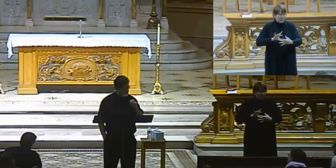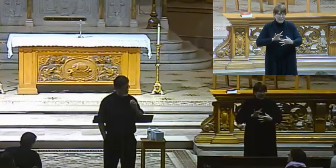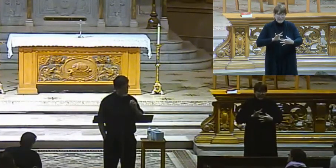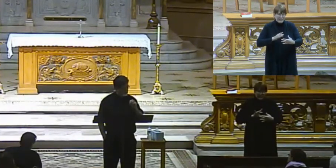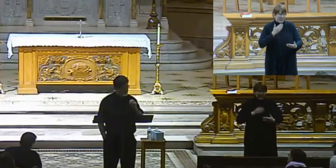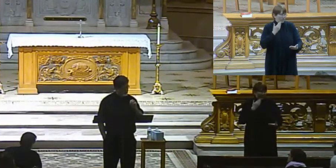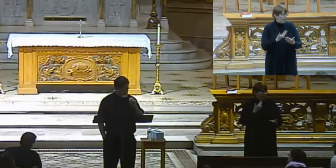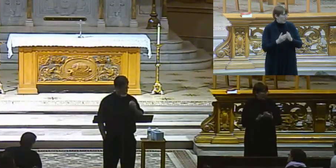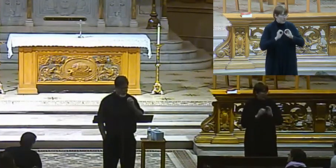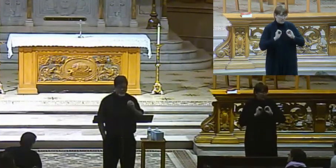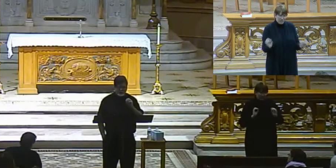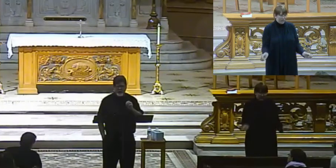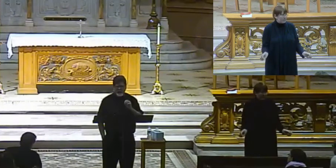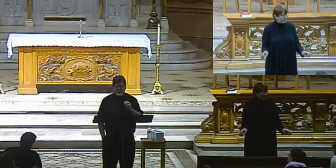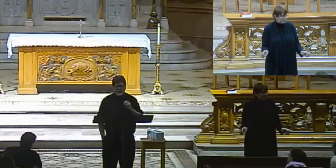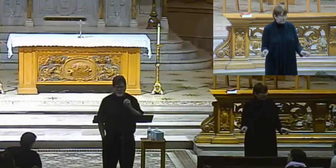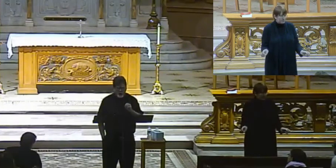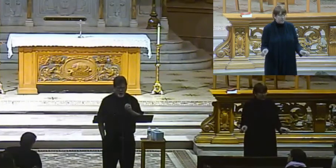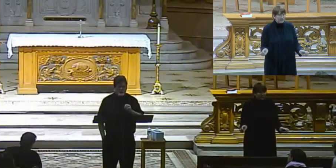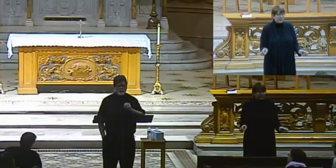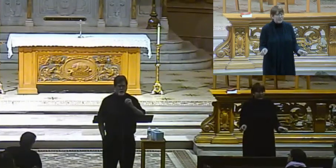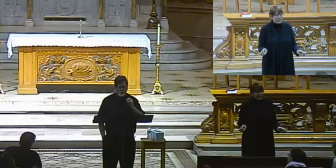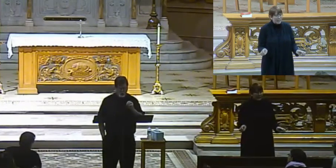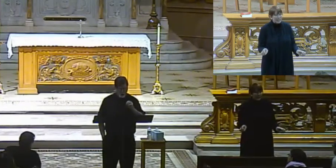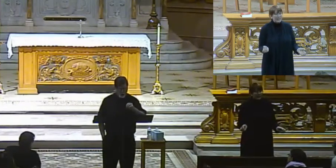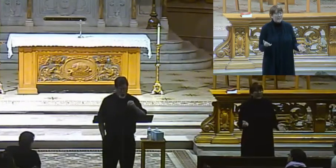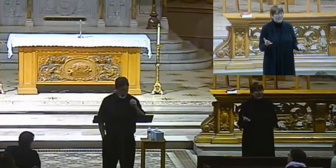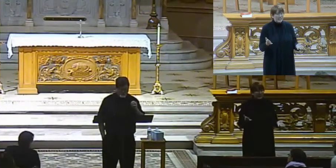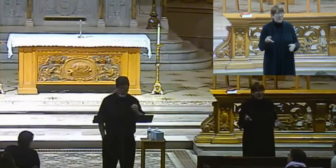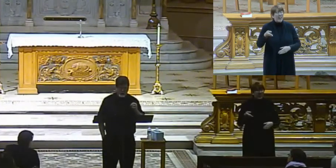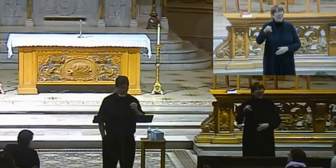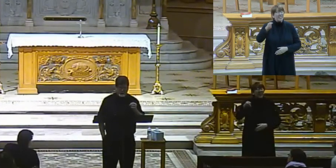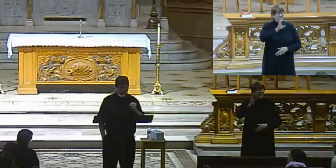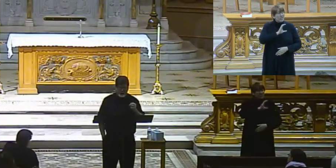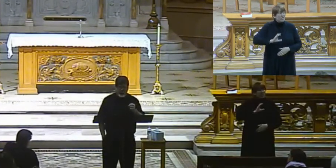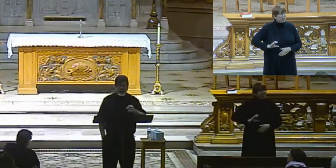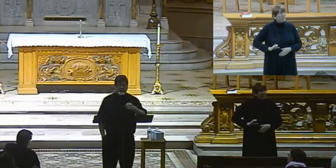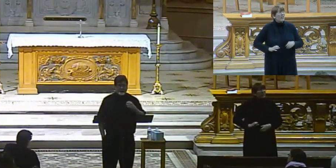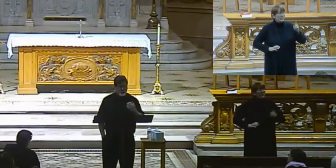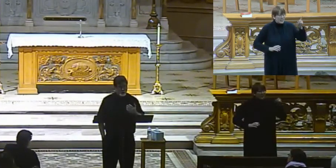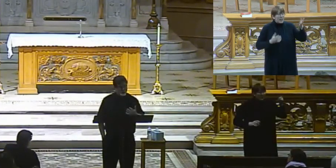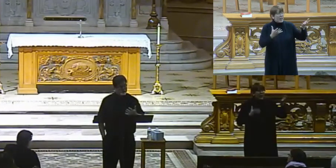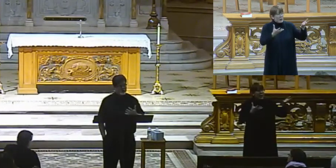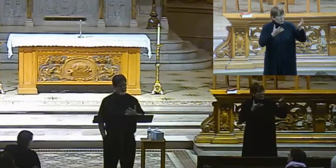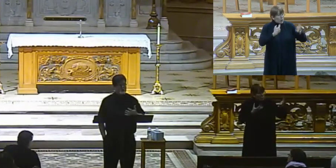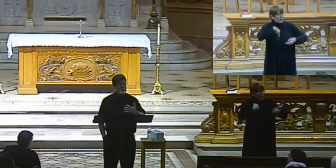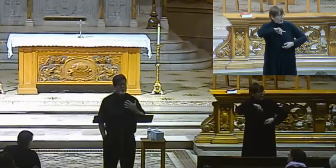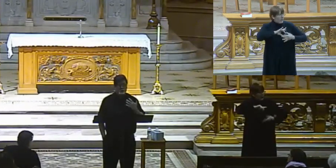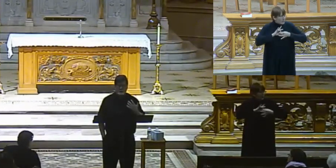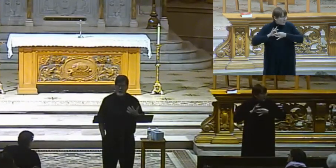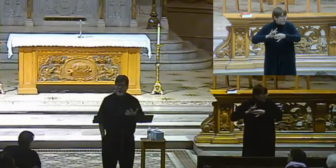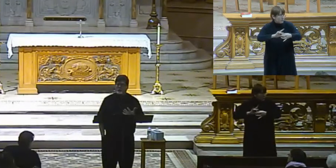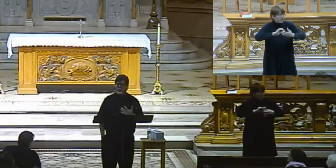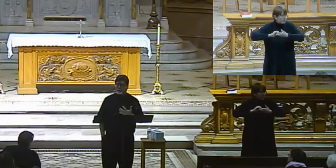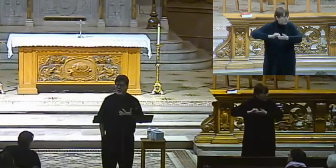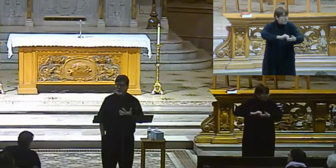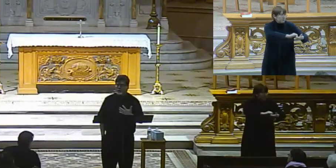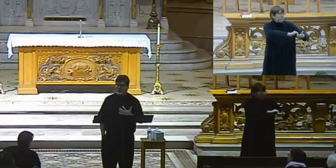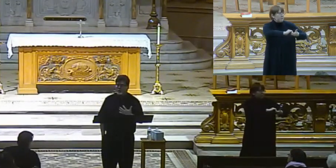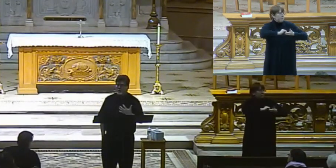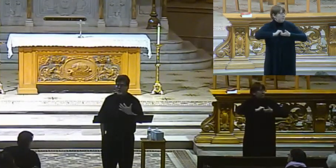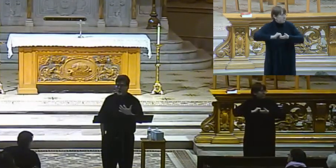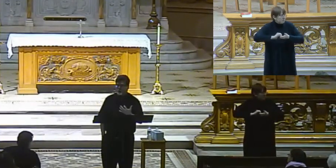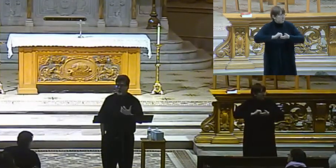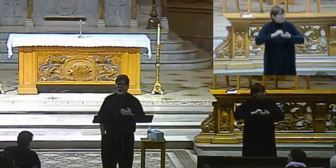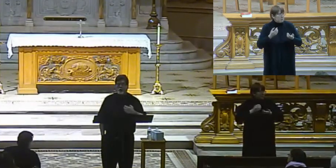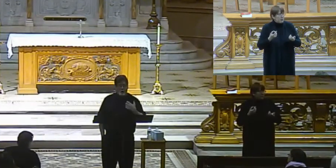thing. It is something that is opposed to the will of Christ. And disunity, the source of all disunity